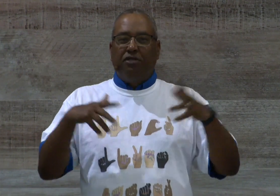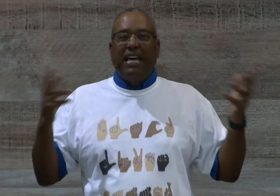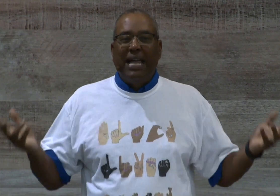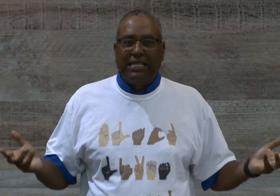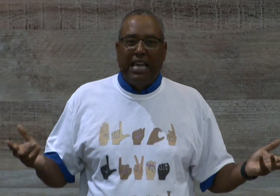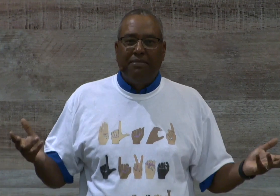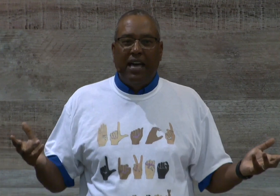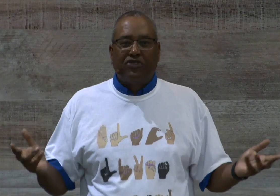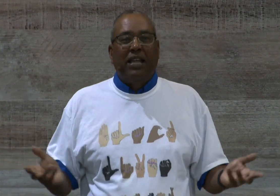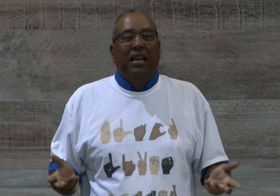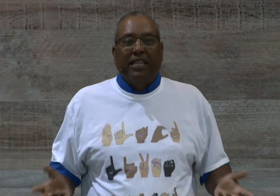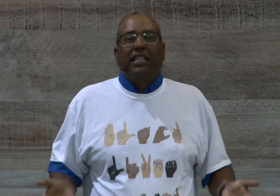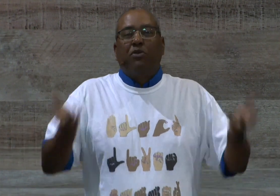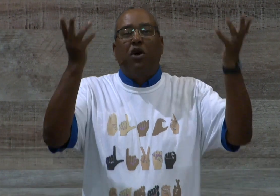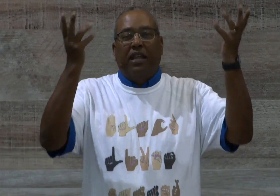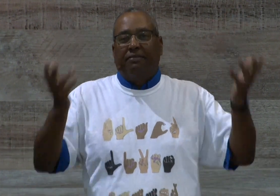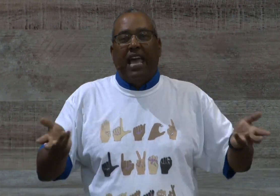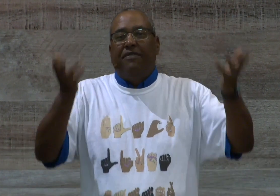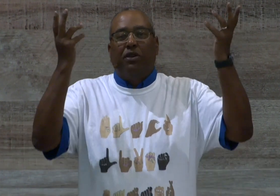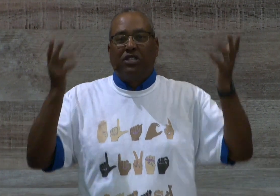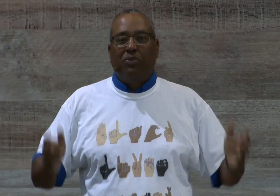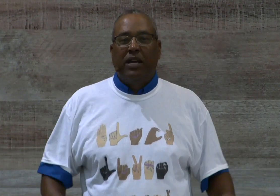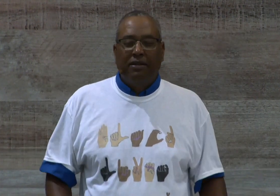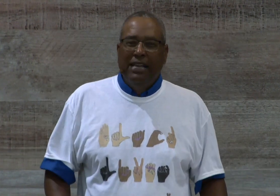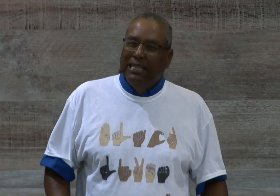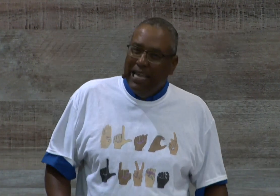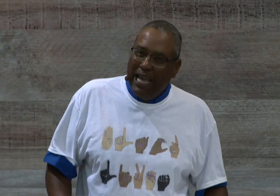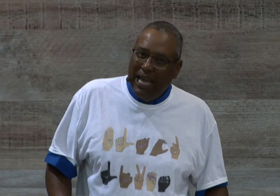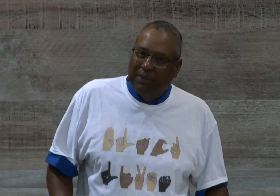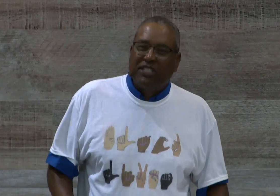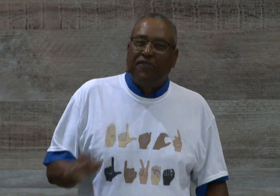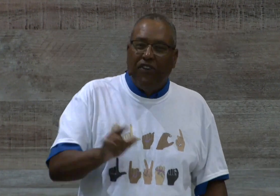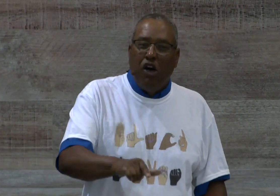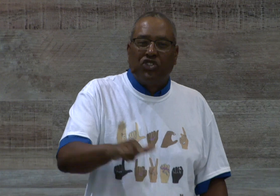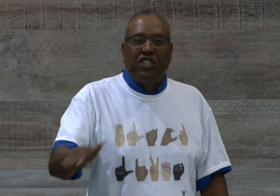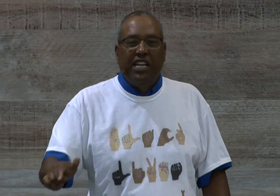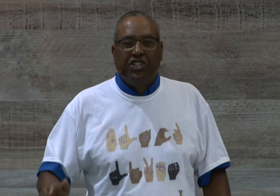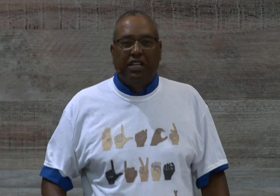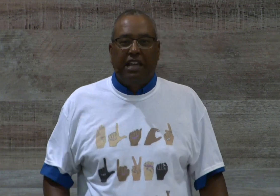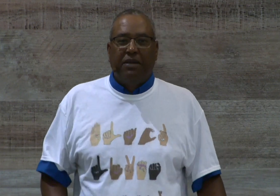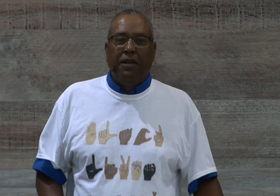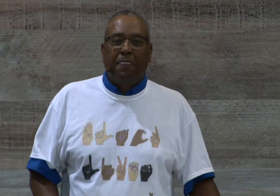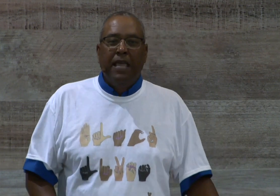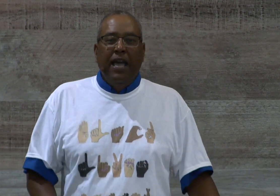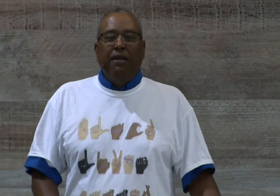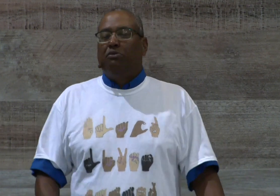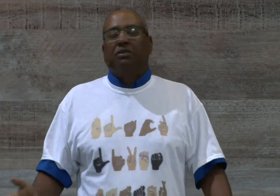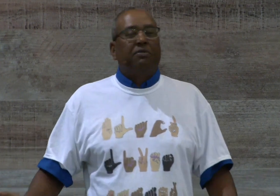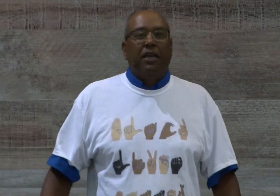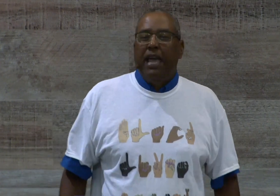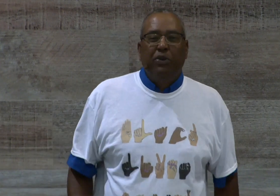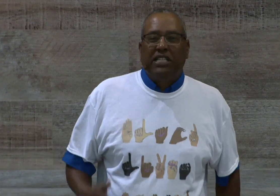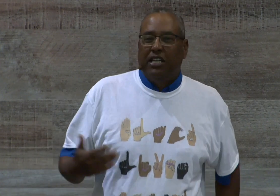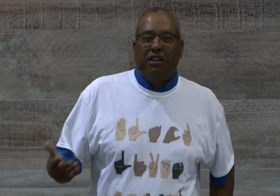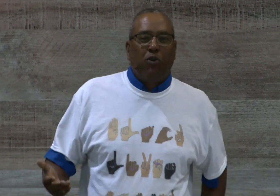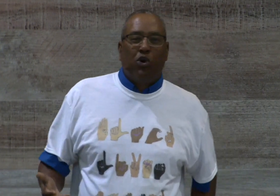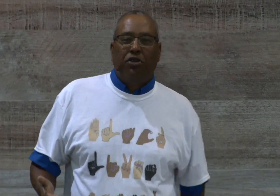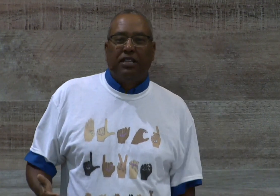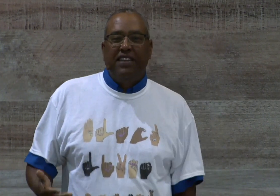died the same night trying to think they would go to heaven or somewhere. Yeah, because of false teaching, amen? And we see it in our world, even